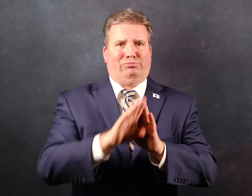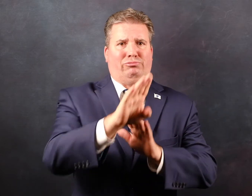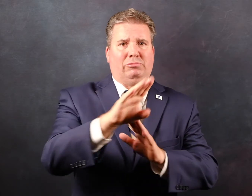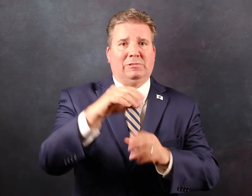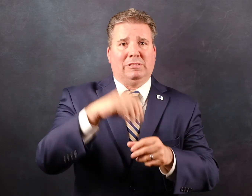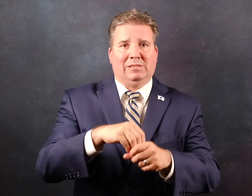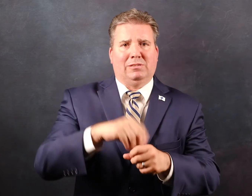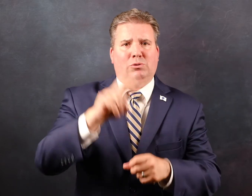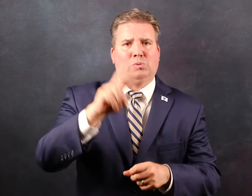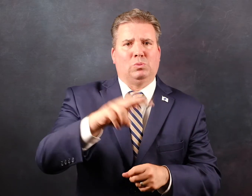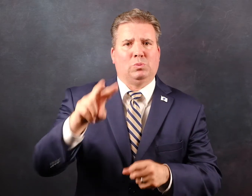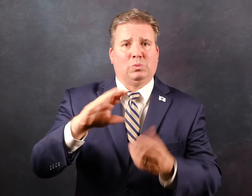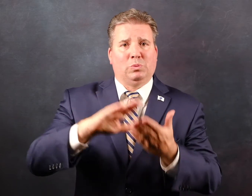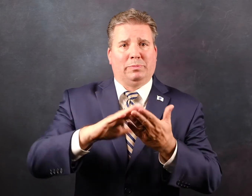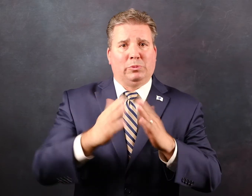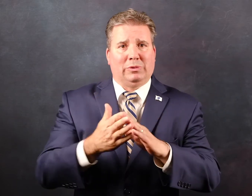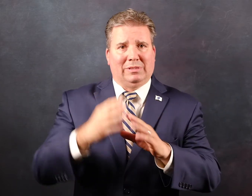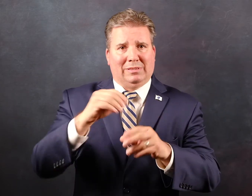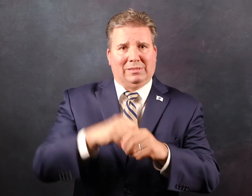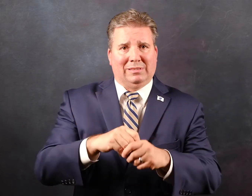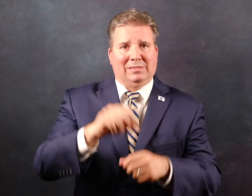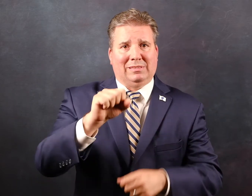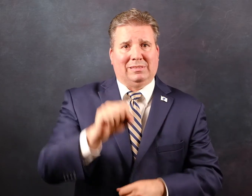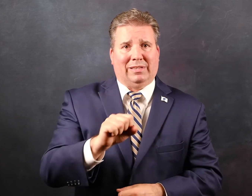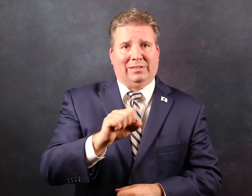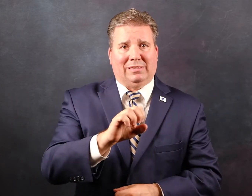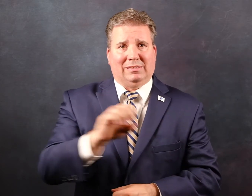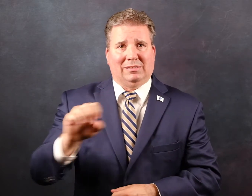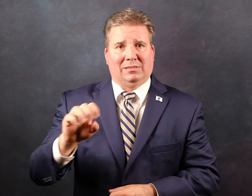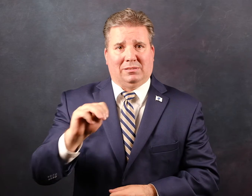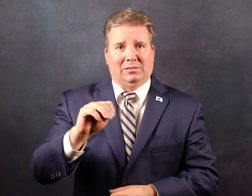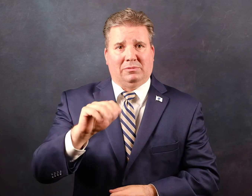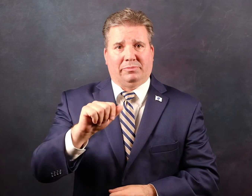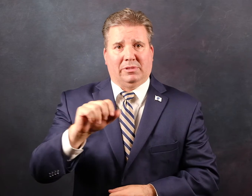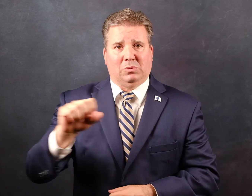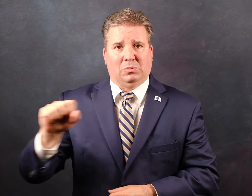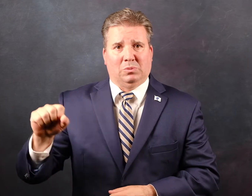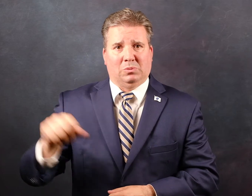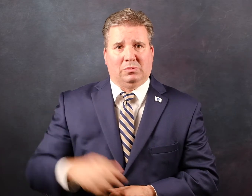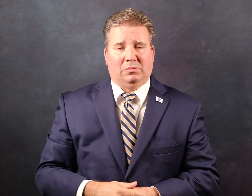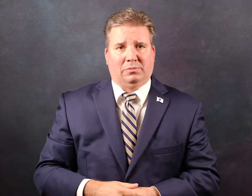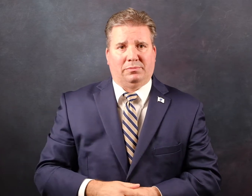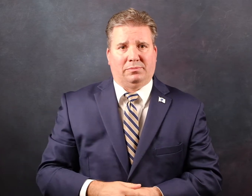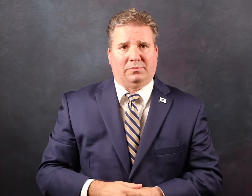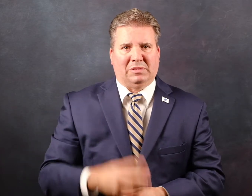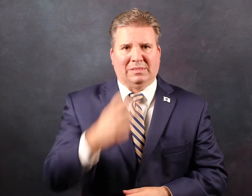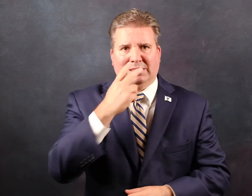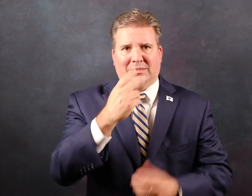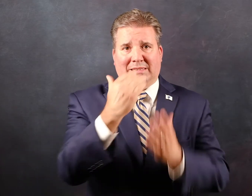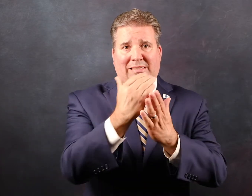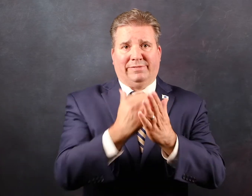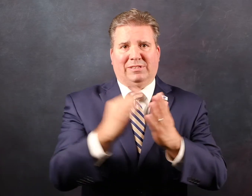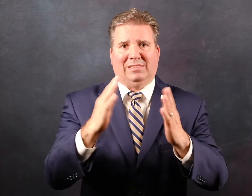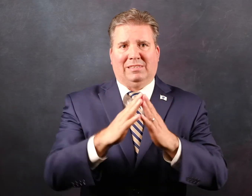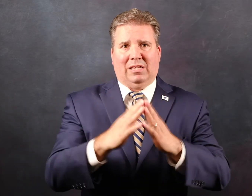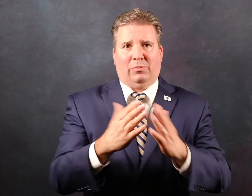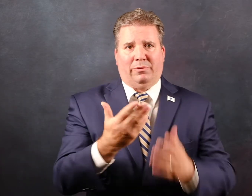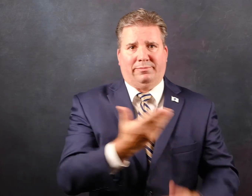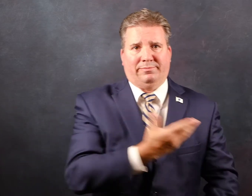They have found an increase in mosquitoes affected with the virus in the southeast region of Massachusetts. The